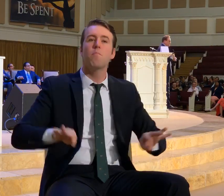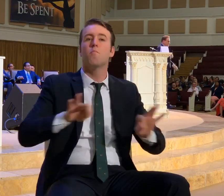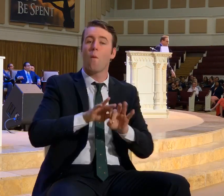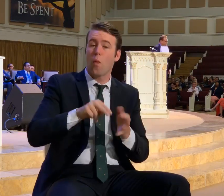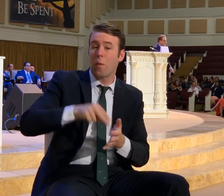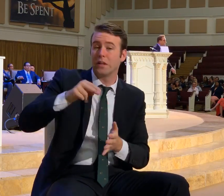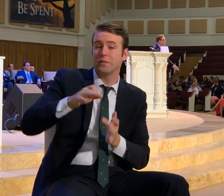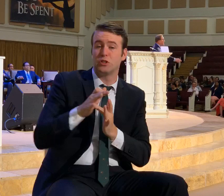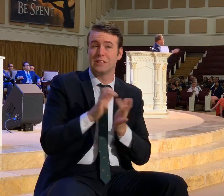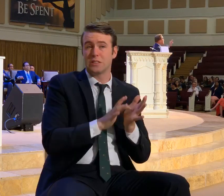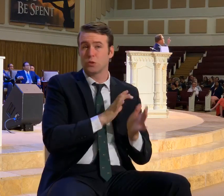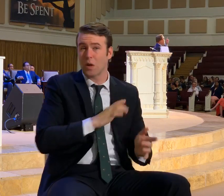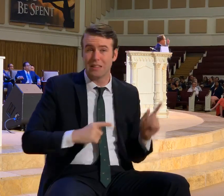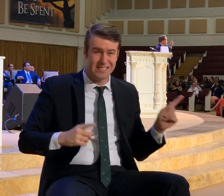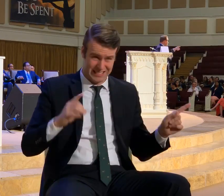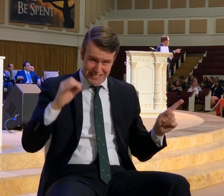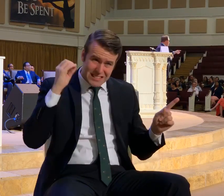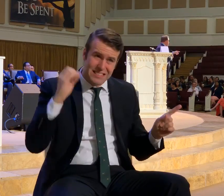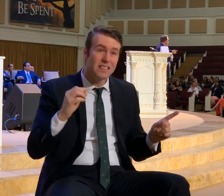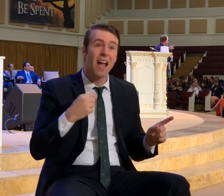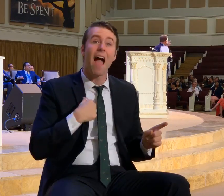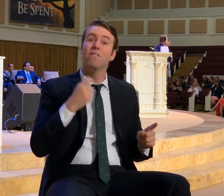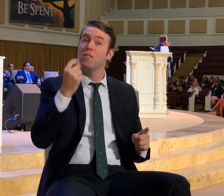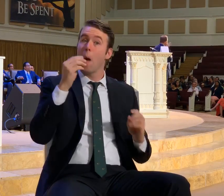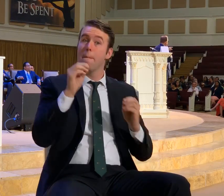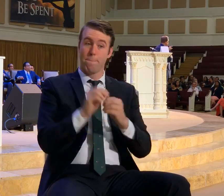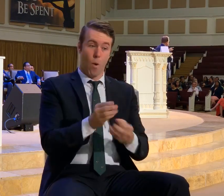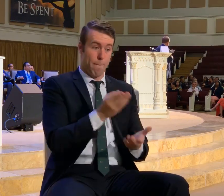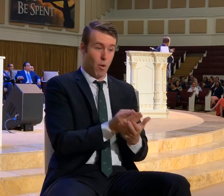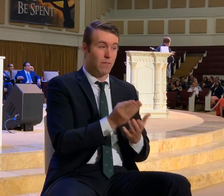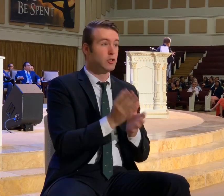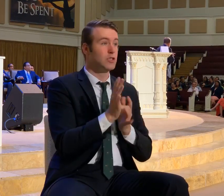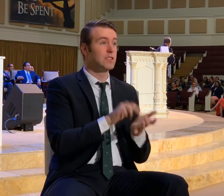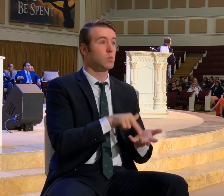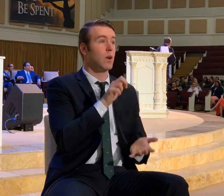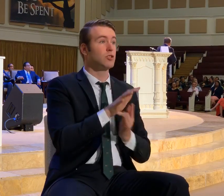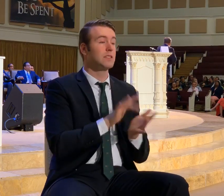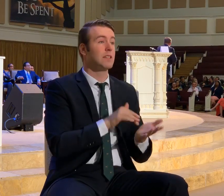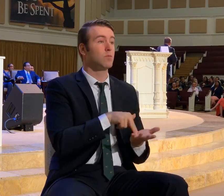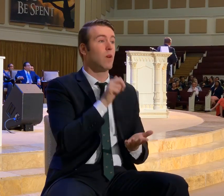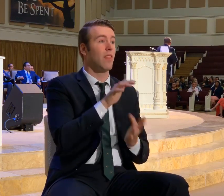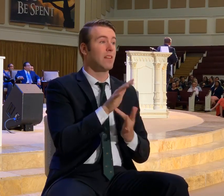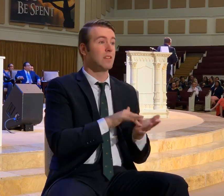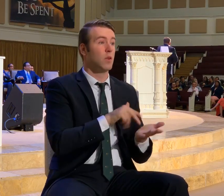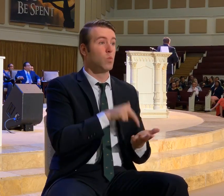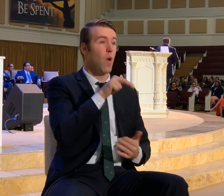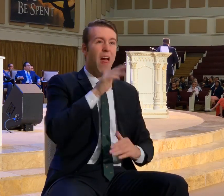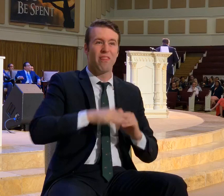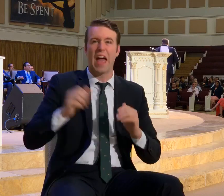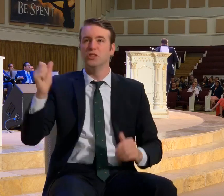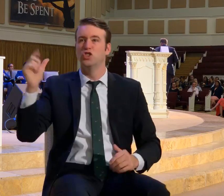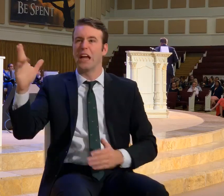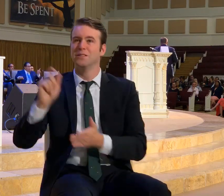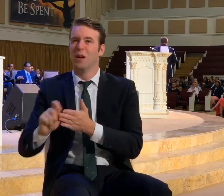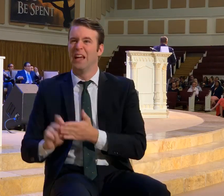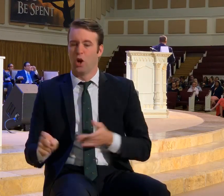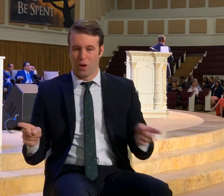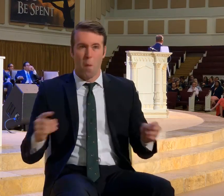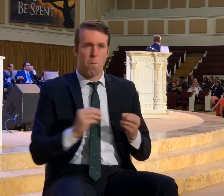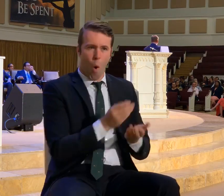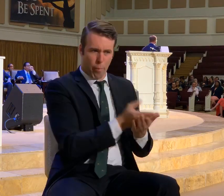resurrection of Jesus Christ. There's more proof that Jesus Christ rose from the dead than there is that Shakespeare lived.